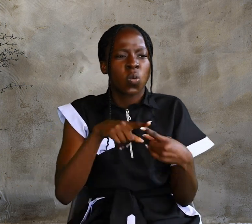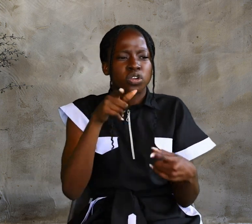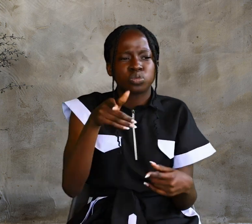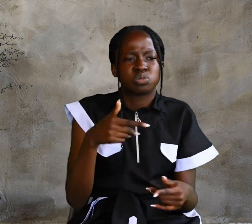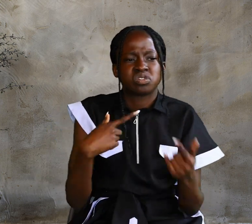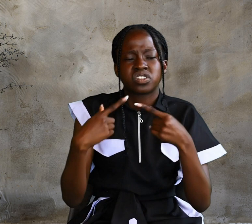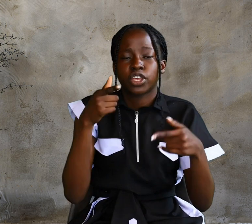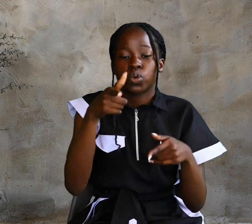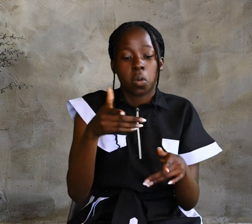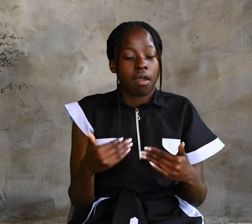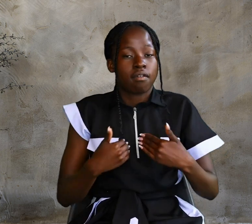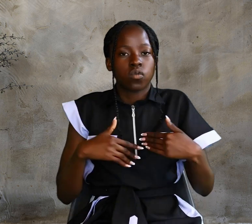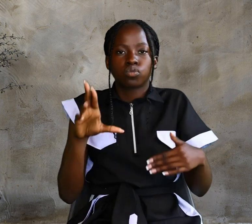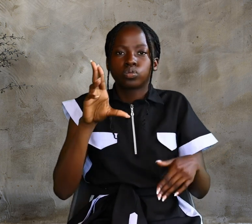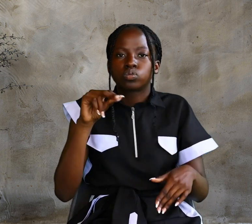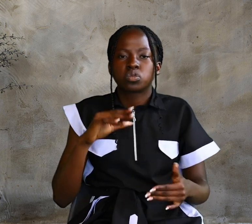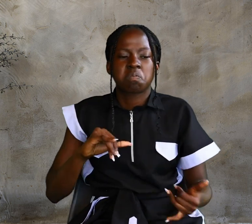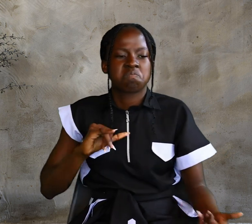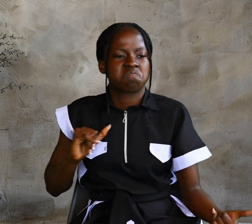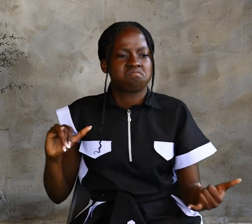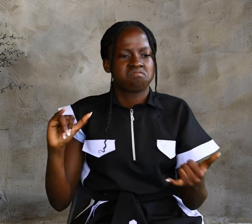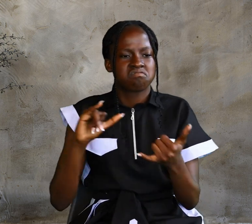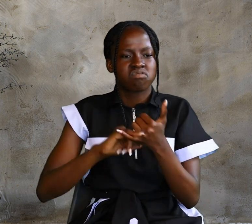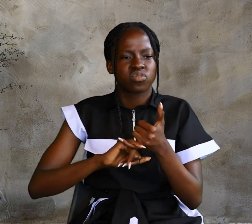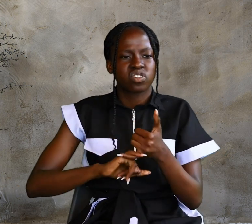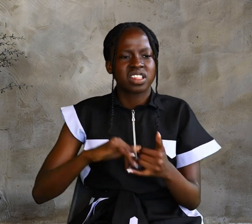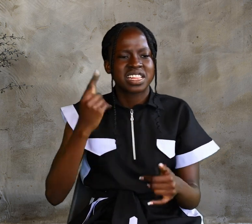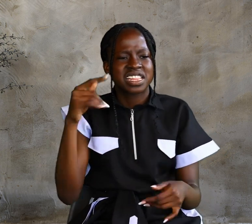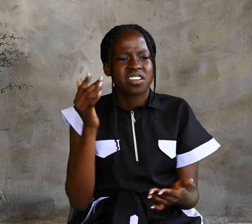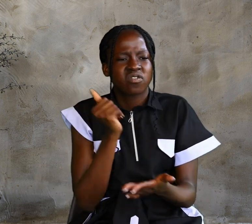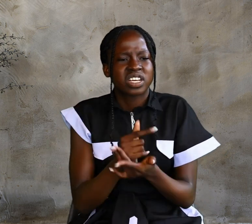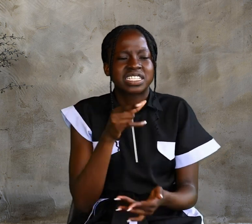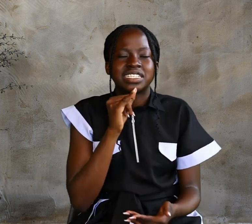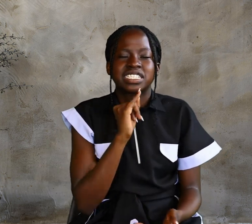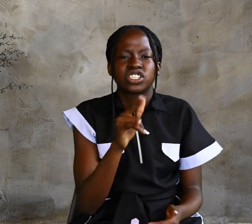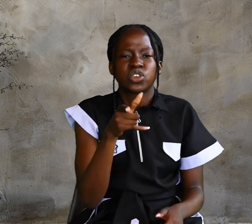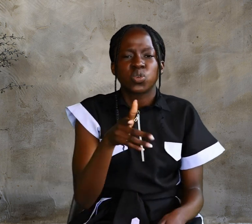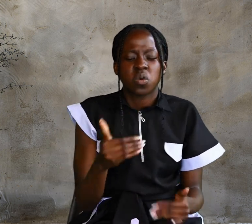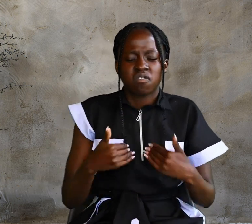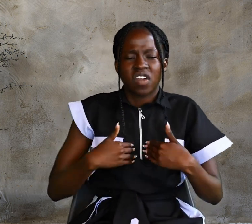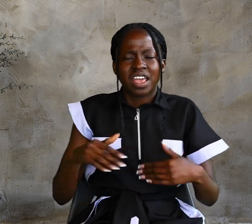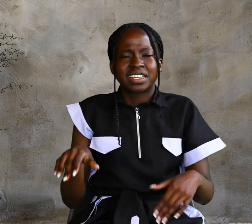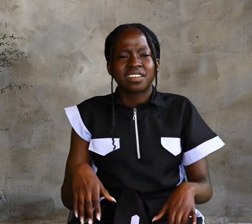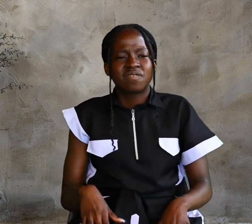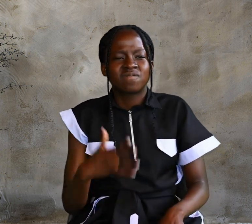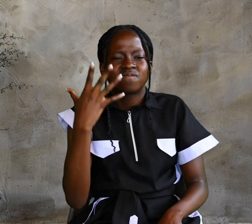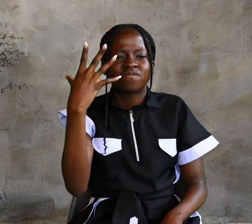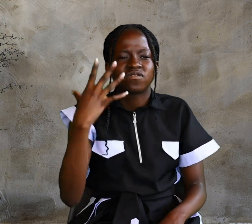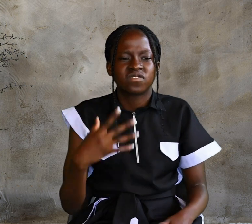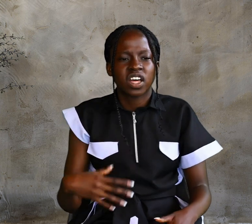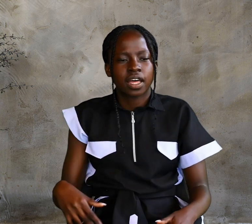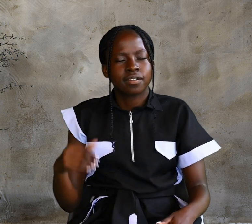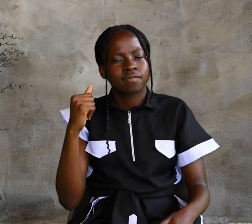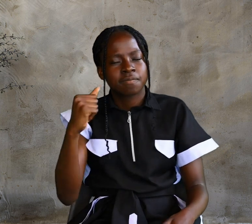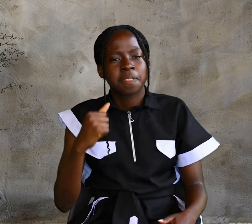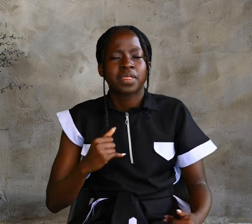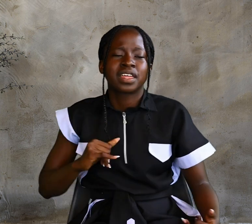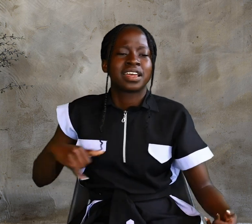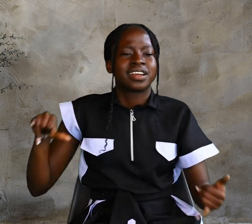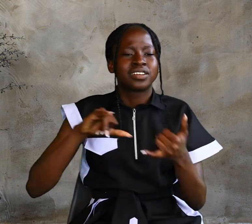you have no husband. The fact is, you have had five husbands, and the man you now have is not